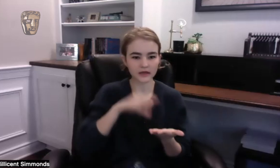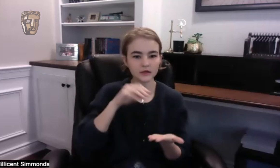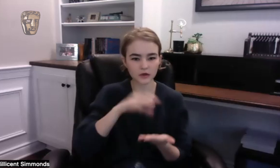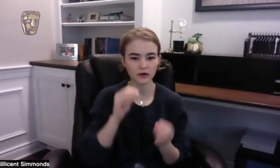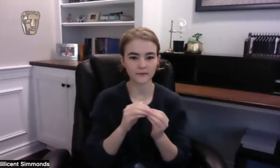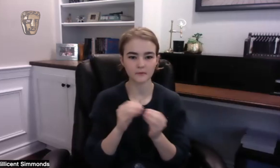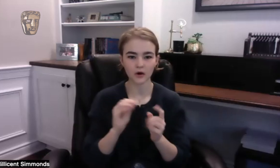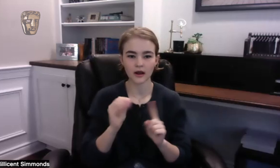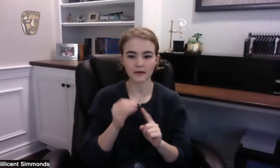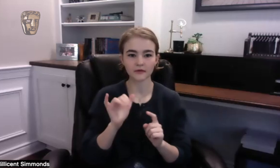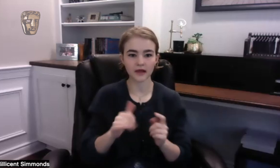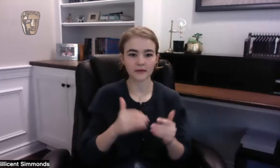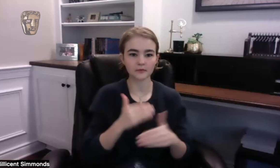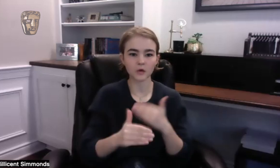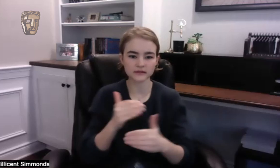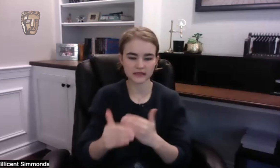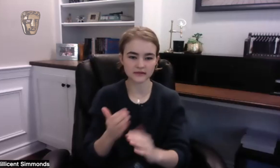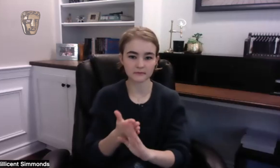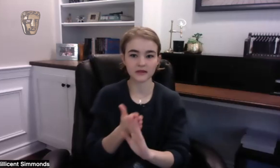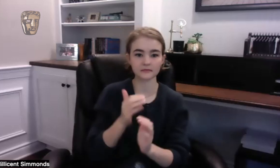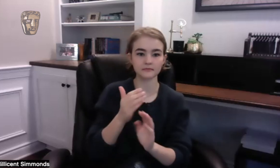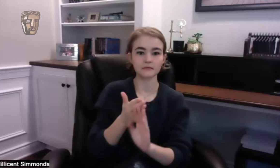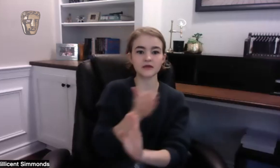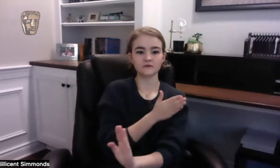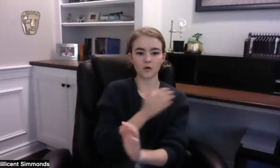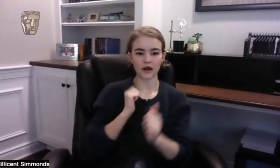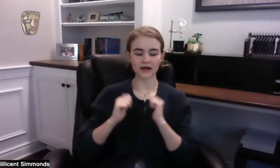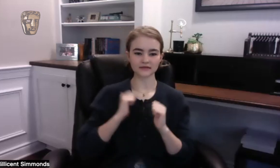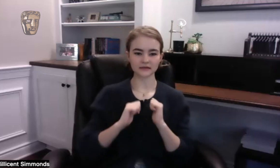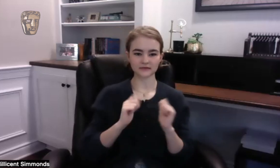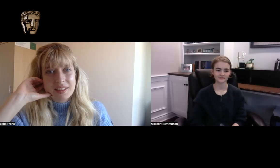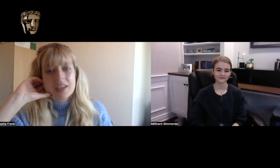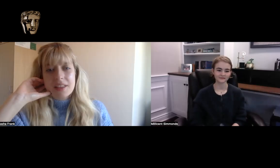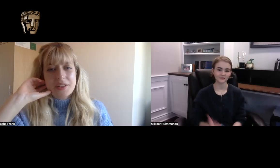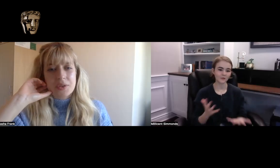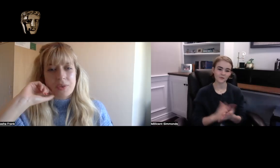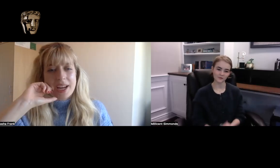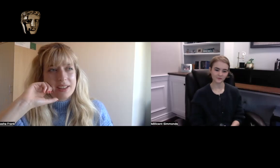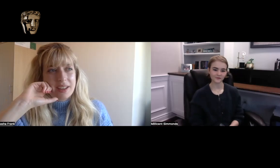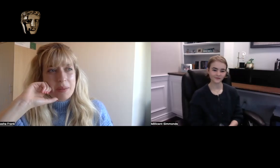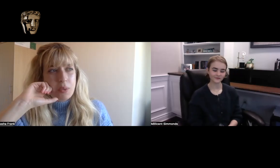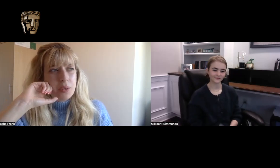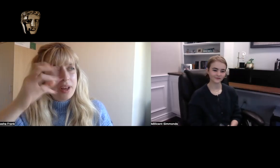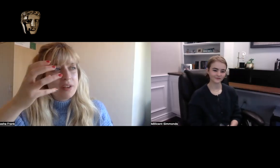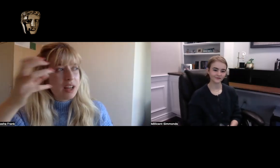that's been really interesting and I've loved learning about that process that's great I mean what have you learned